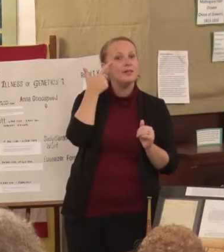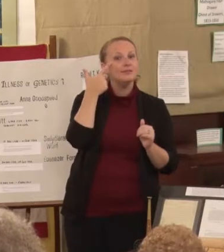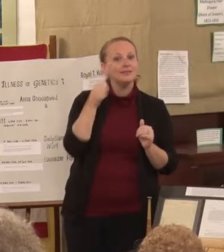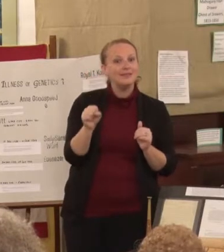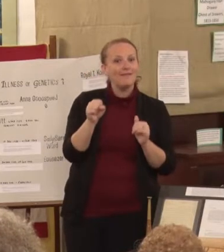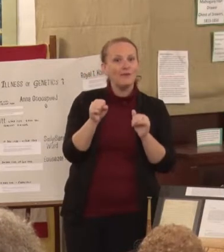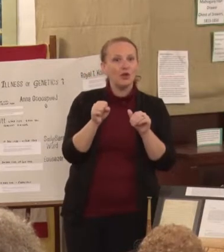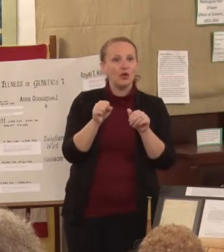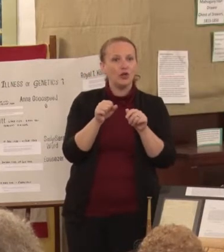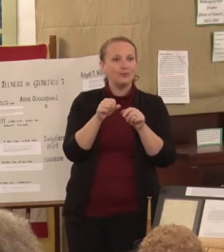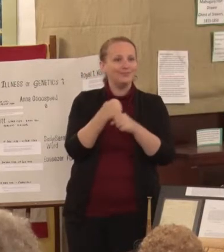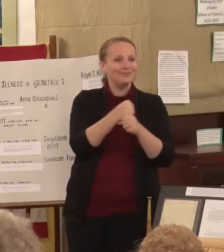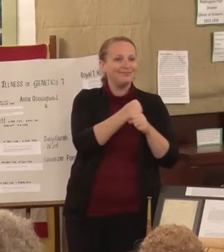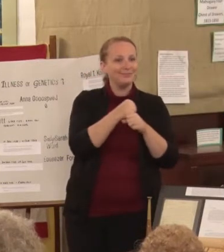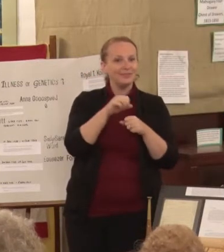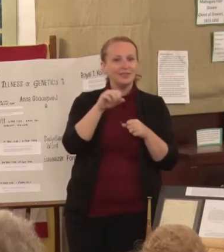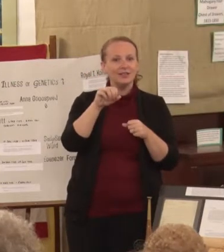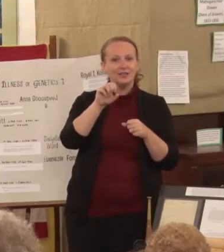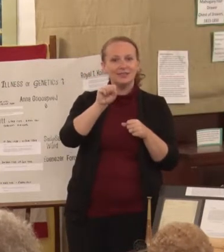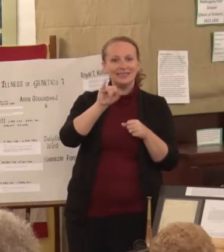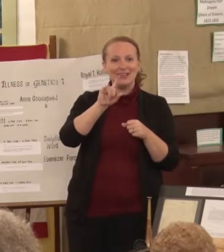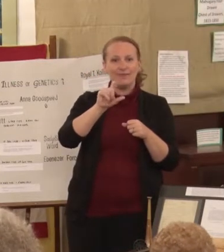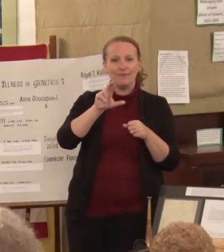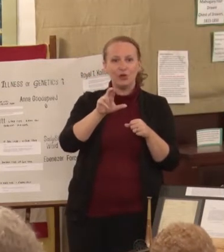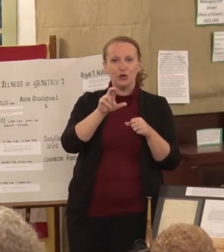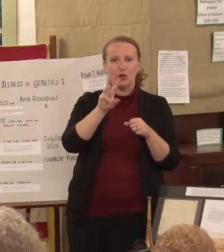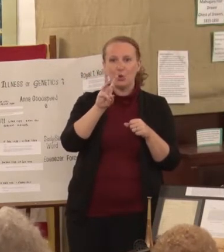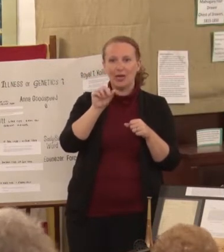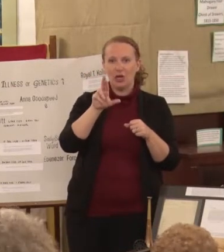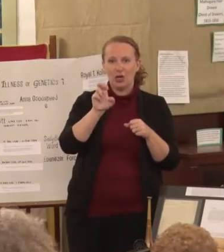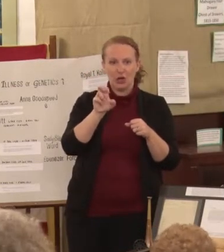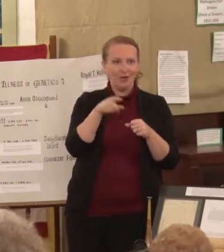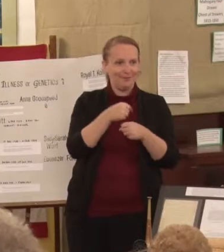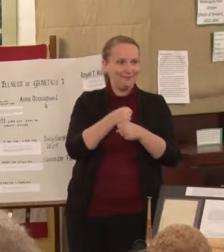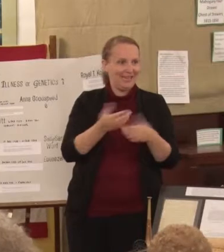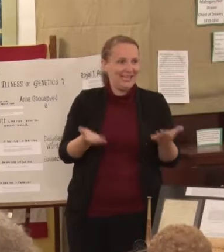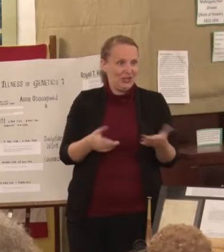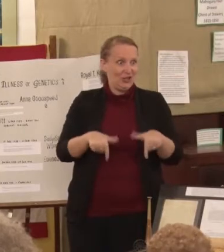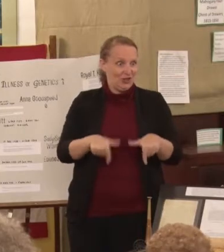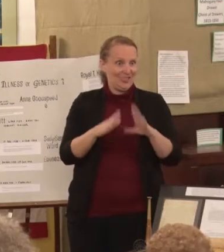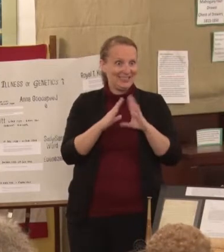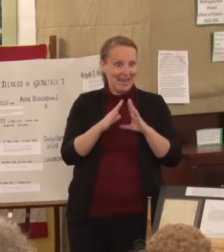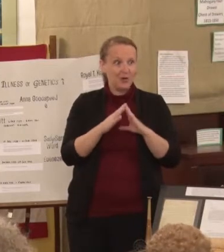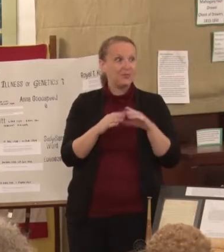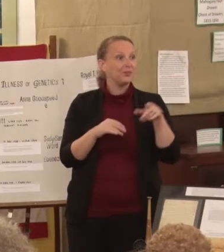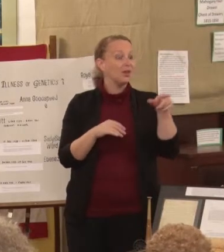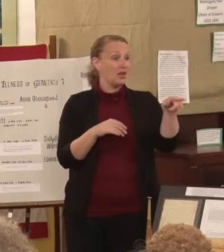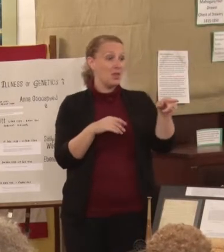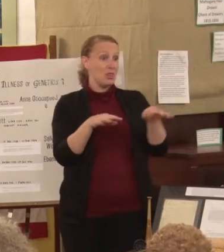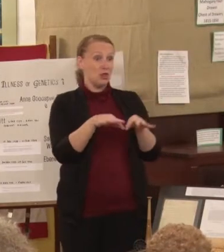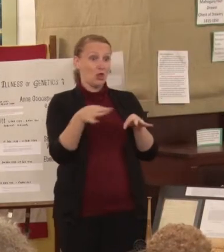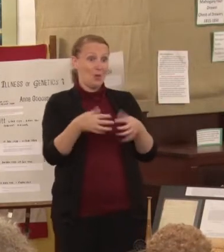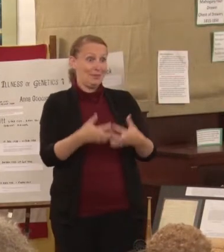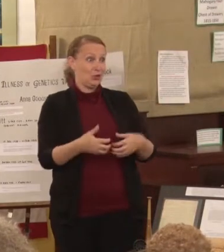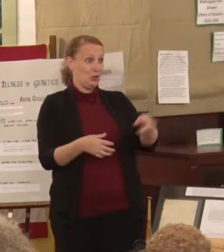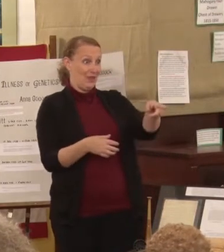and made silverware here in town. And in the book on the sewing machine on the left, it says